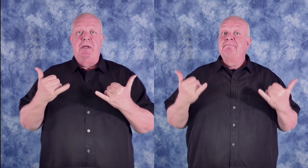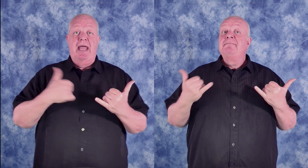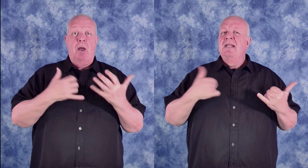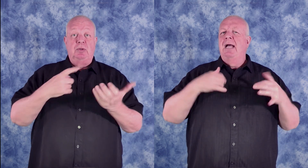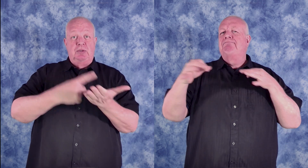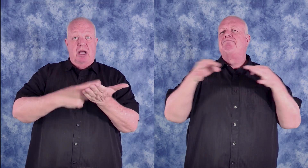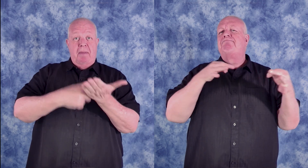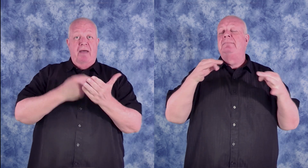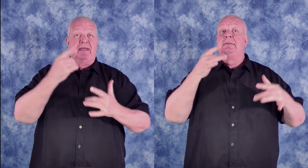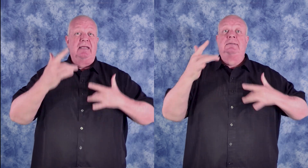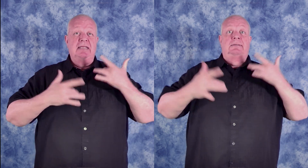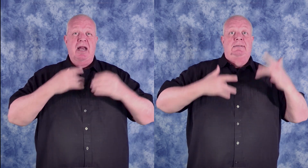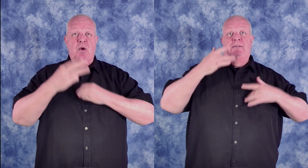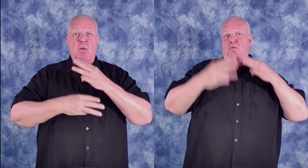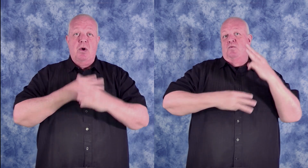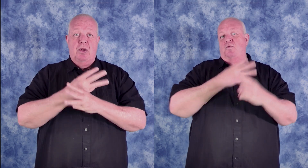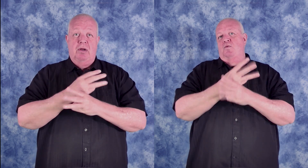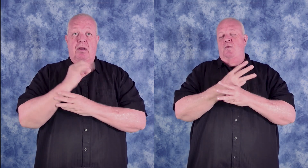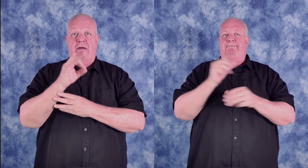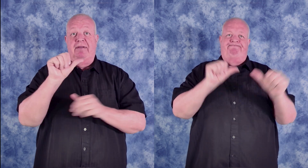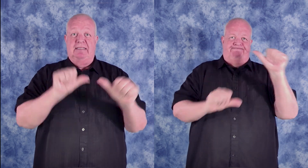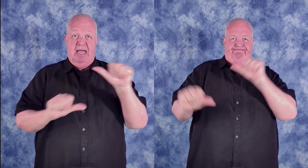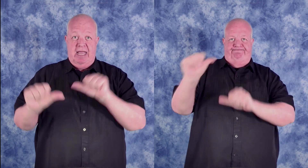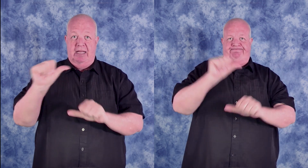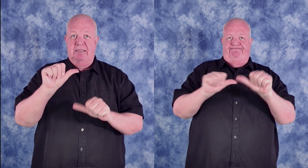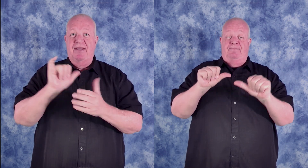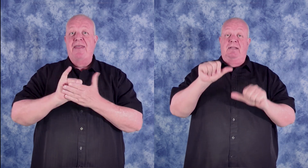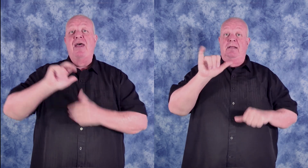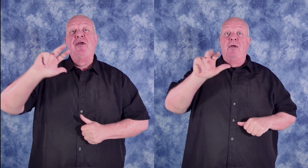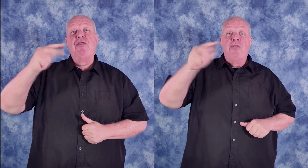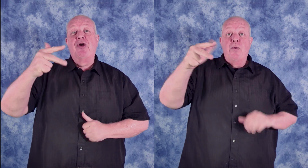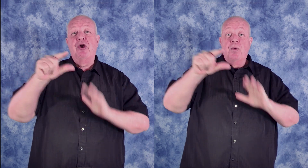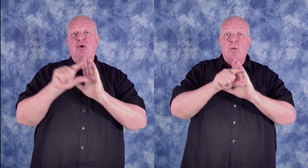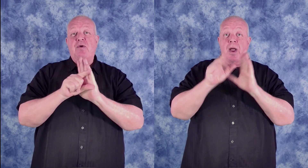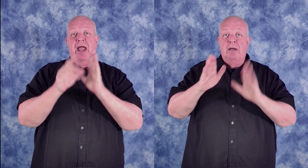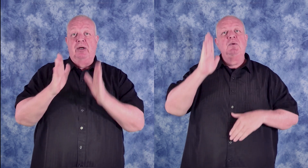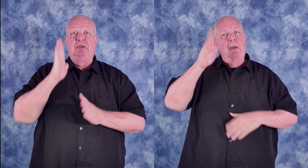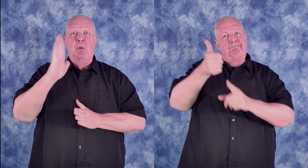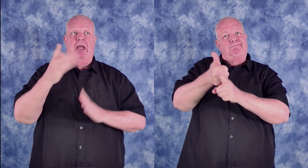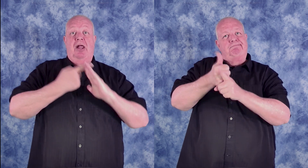Today, I want to talk about the exciting world of science that third graders will embark upon